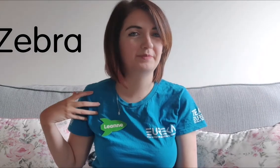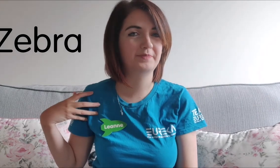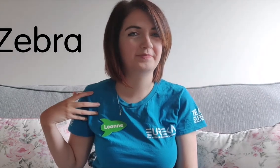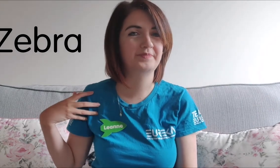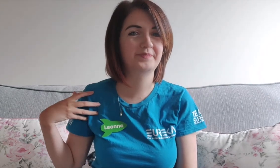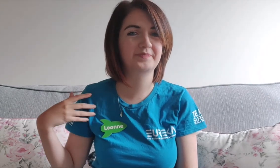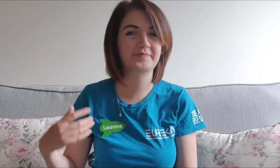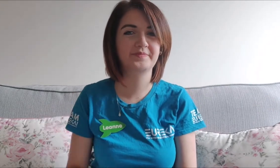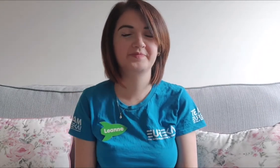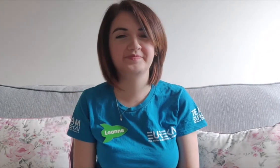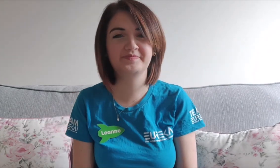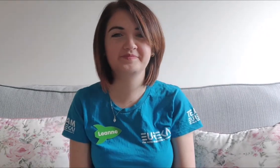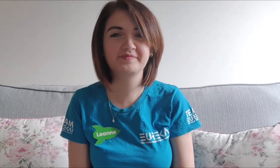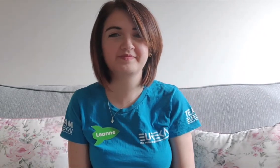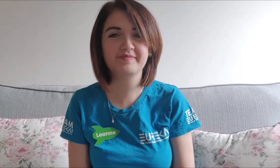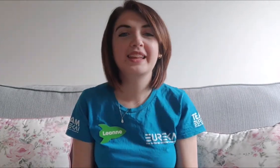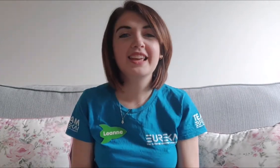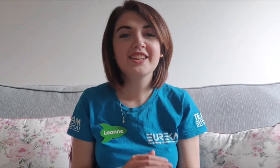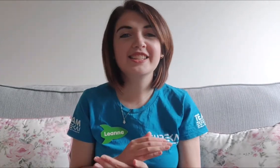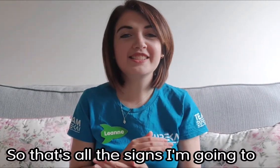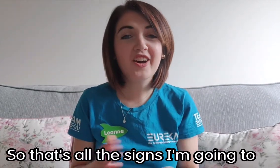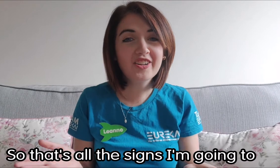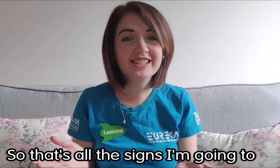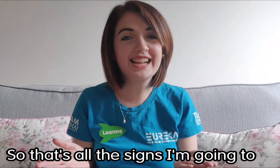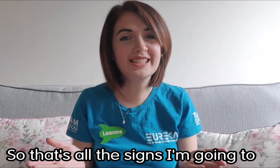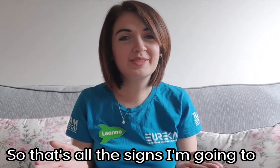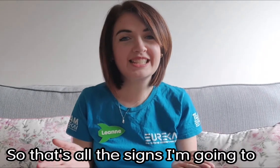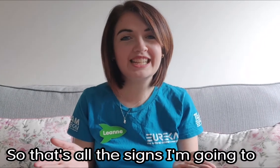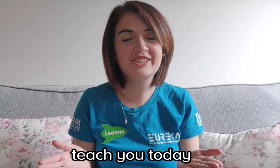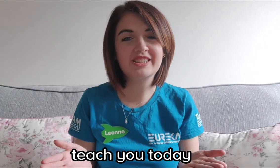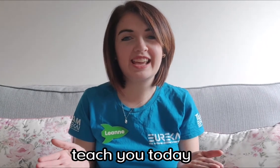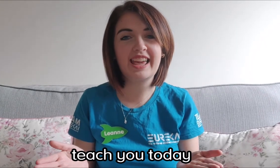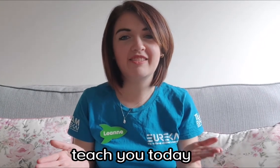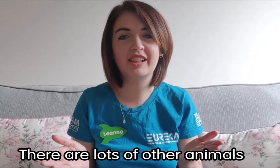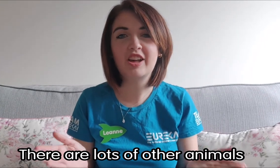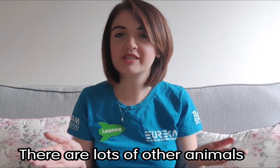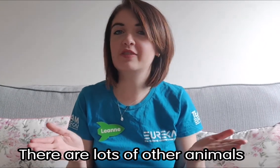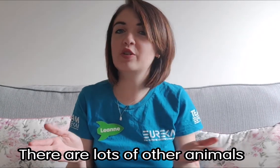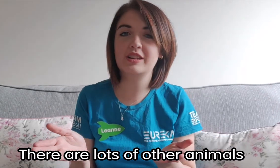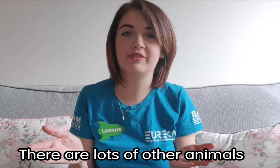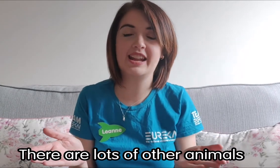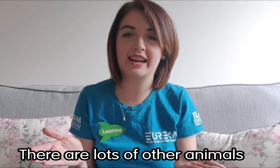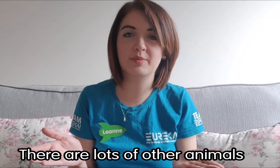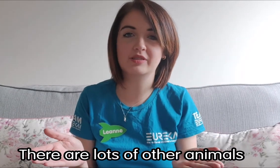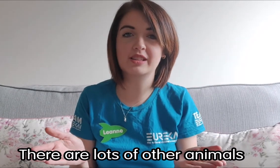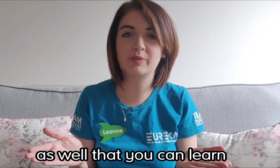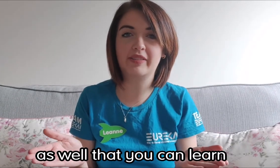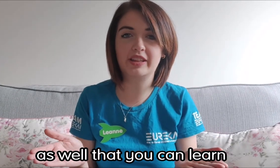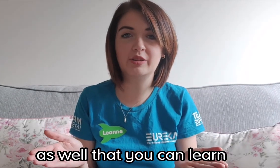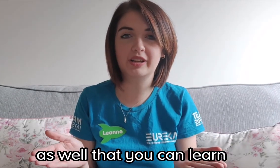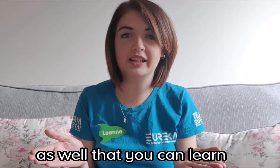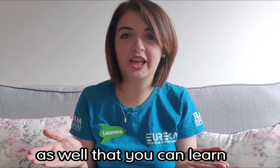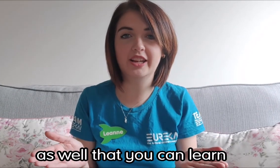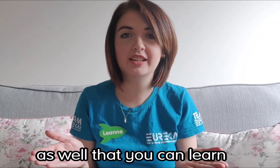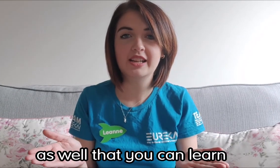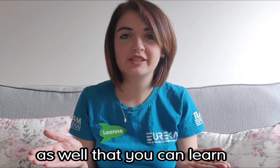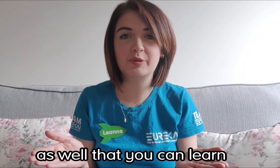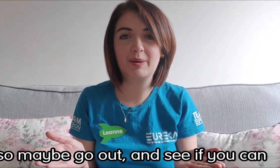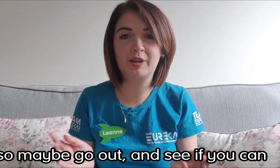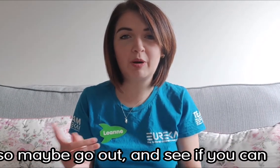so that's all the signs i'm going to teach you today there are lots of other different animals as well that you can learn so maybe